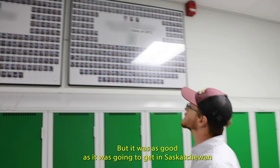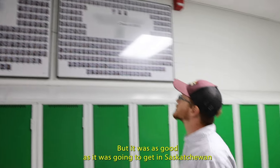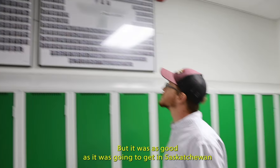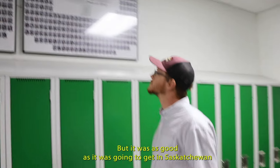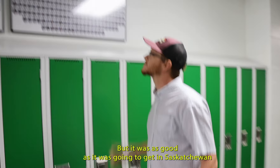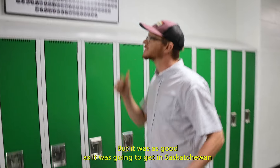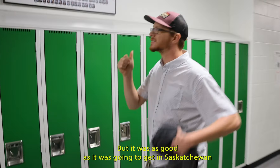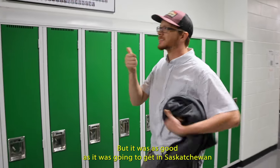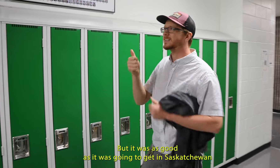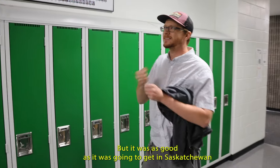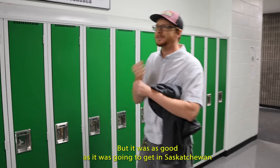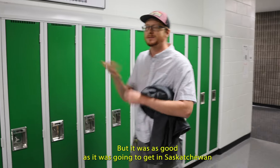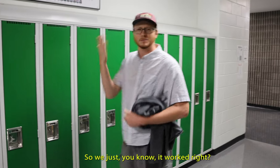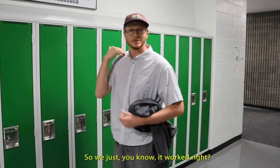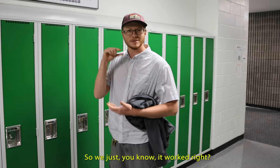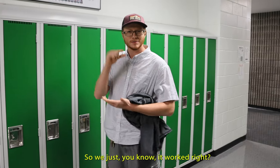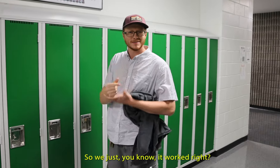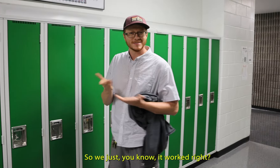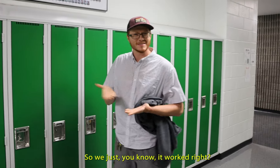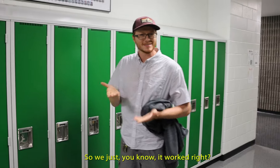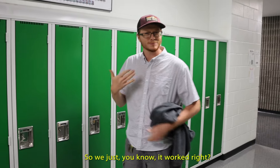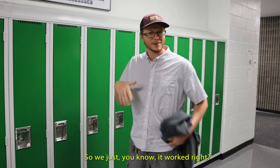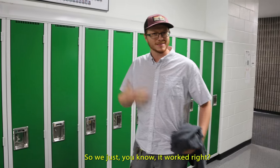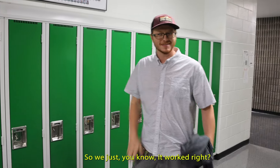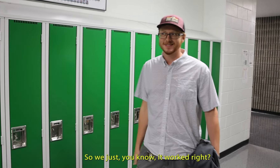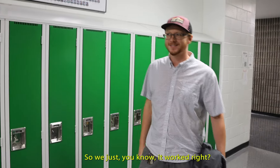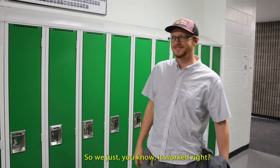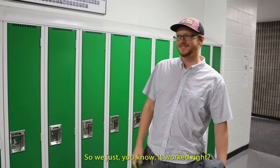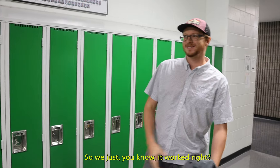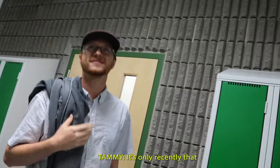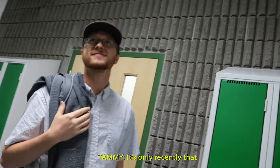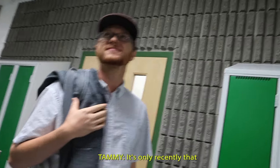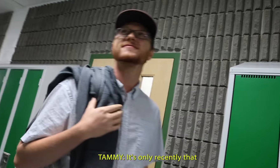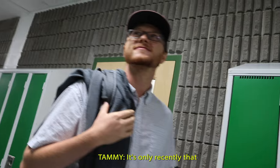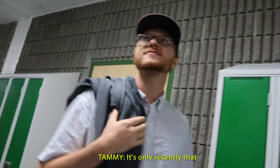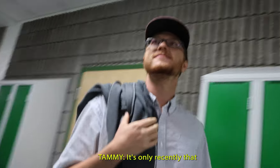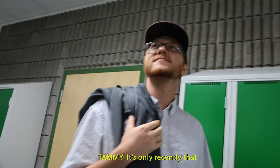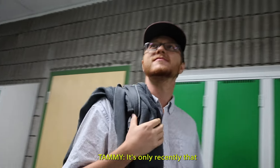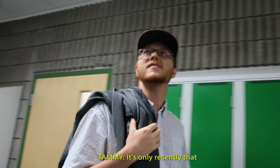as it was going to get in Saskatchewan. So we just, you know, it worked, right? It's only recently that